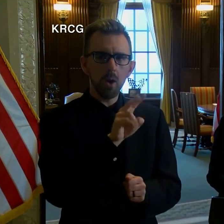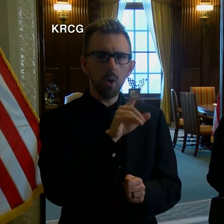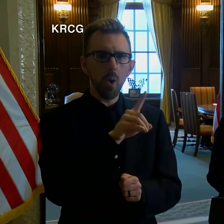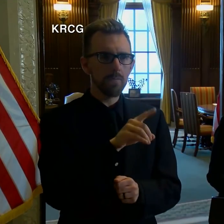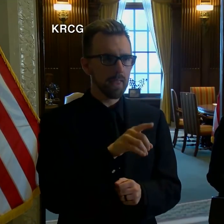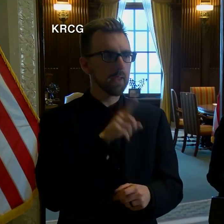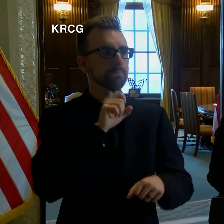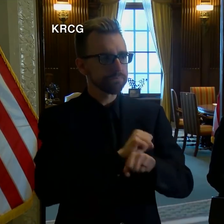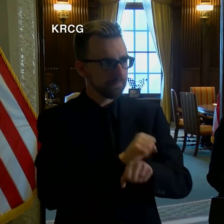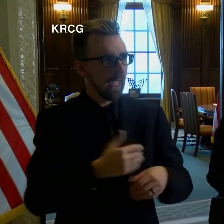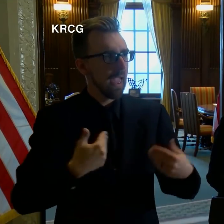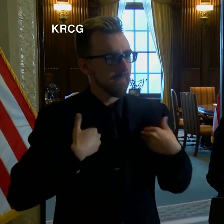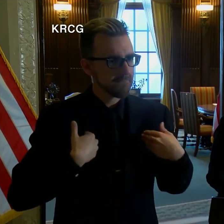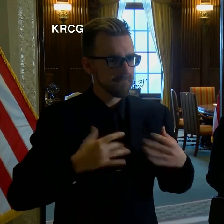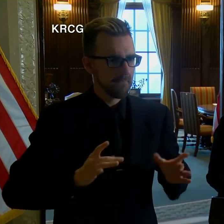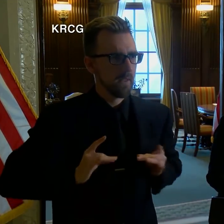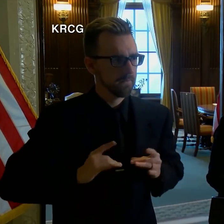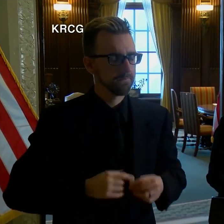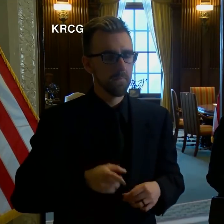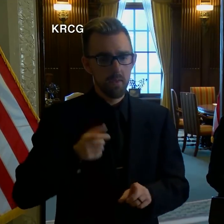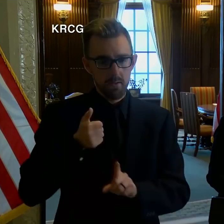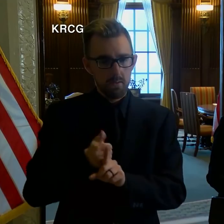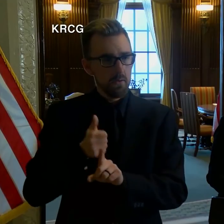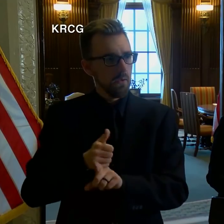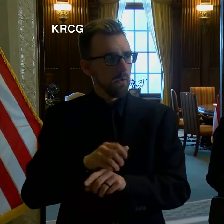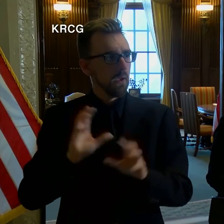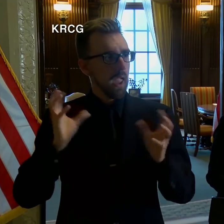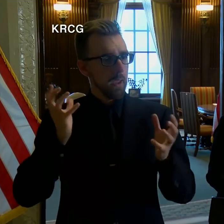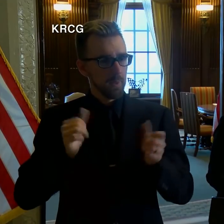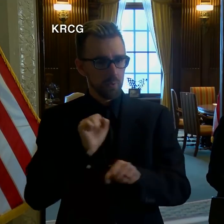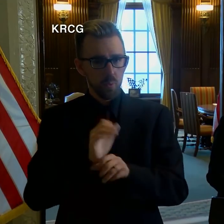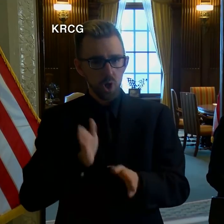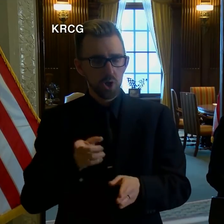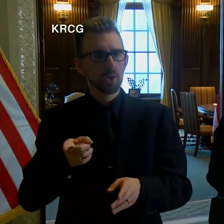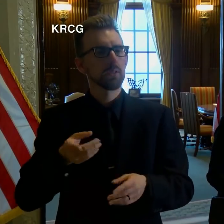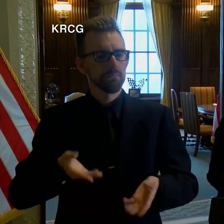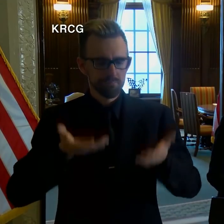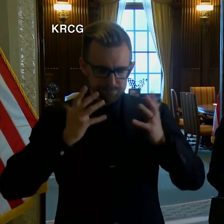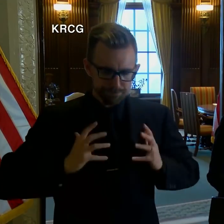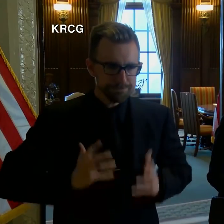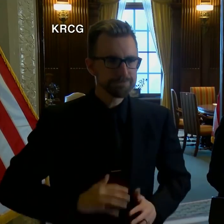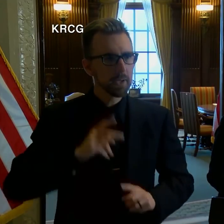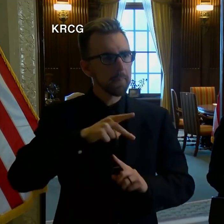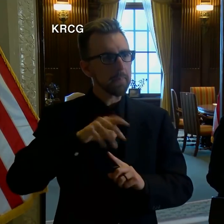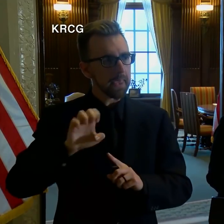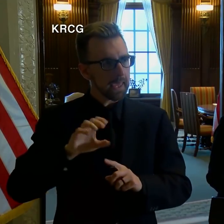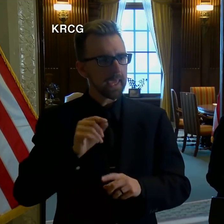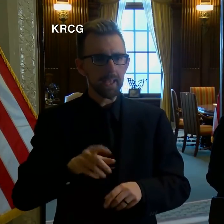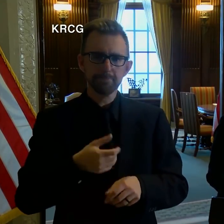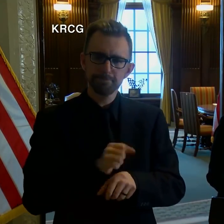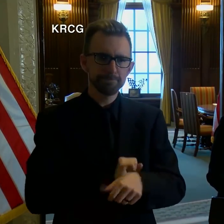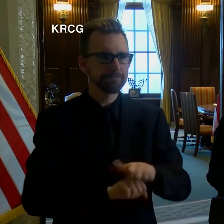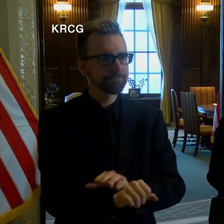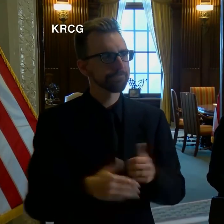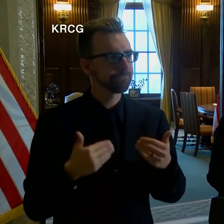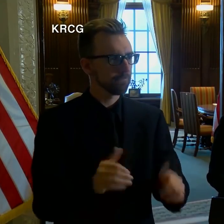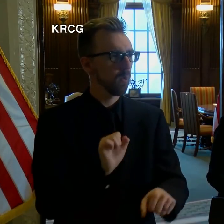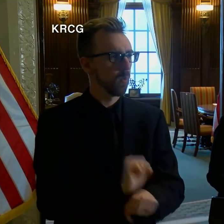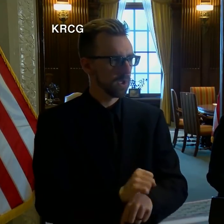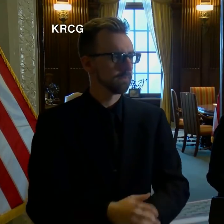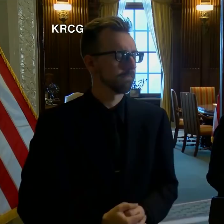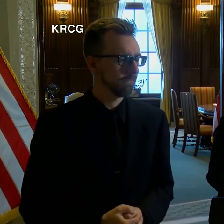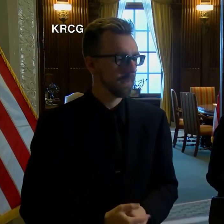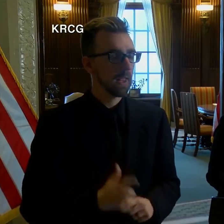positive. They donned personal protective equipment and took care of business. They were later